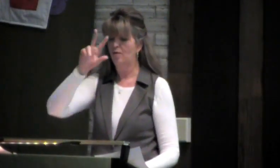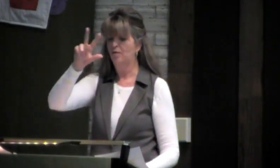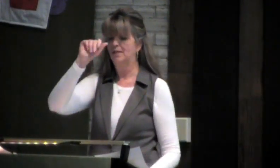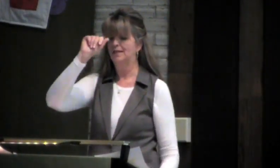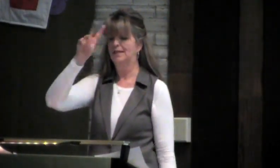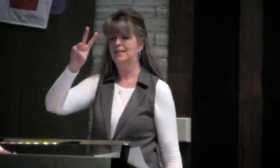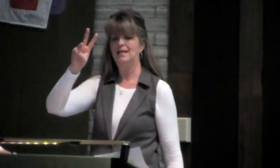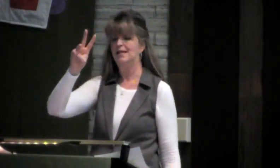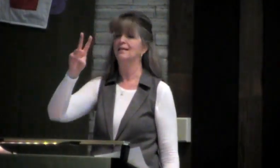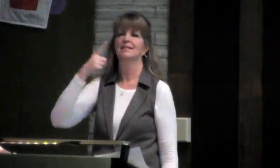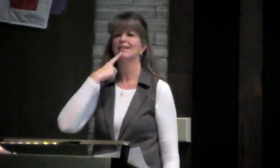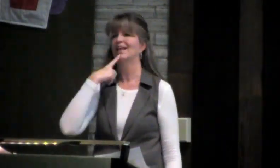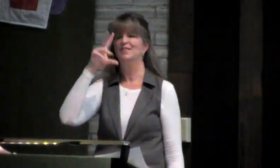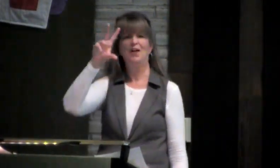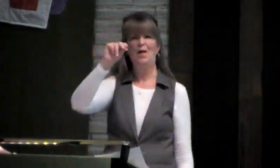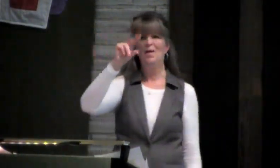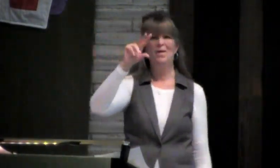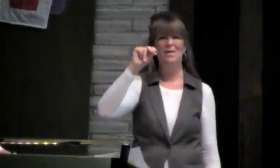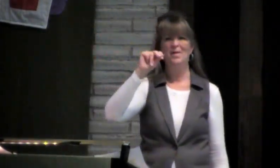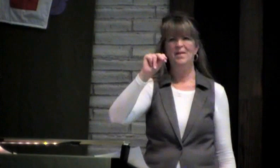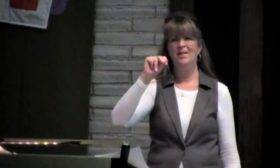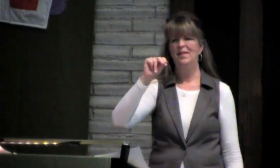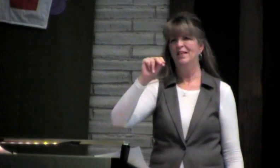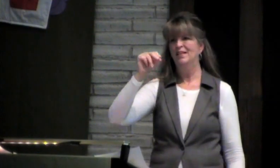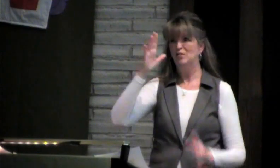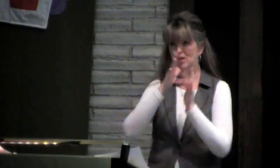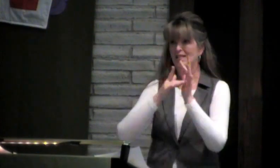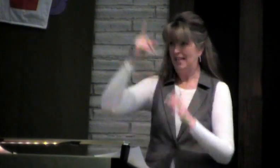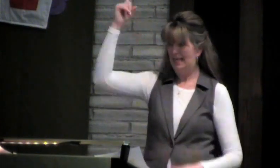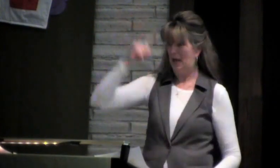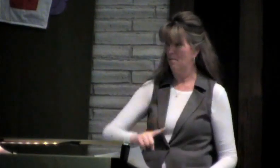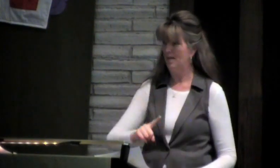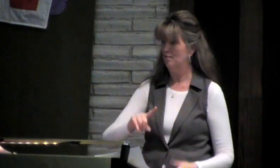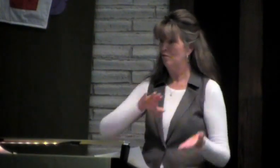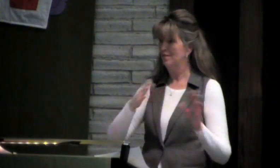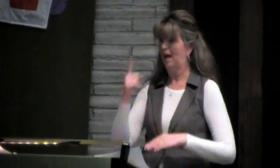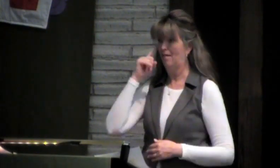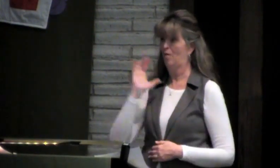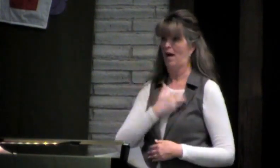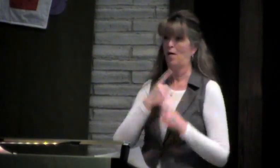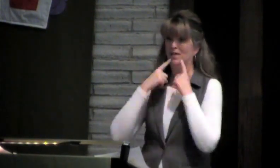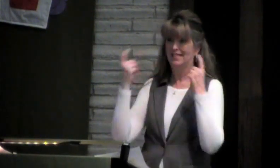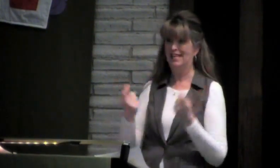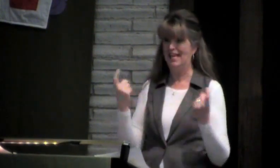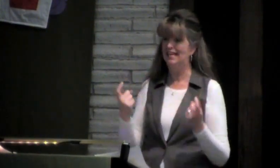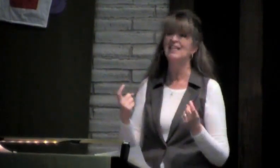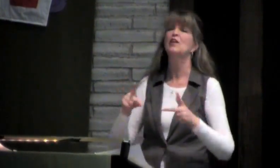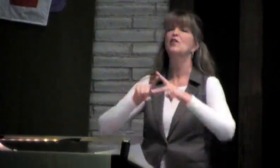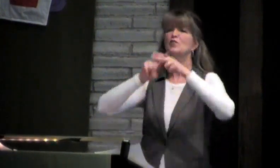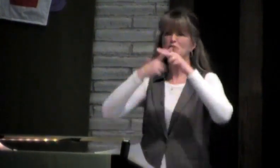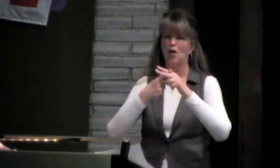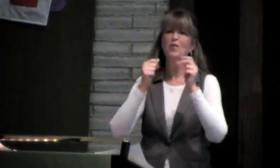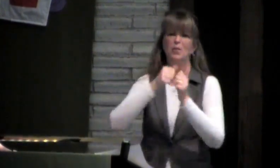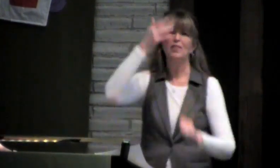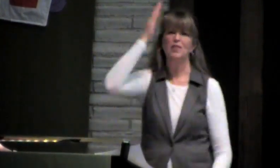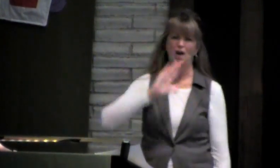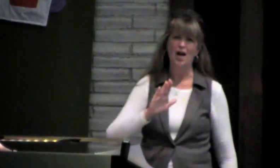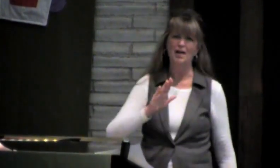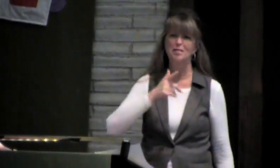decided to come. However, in Matthew, we read that that's not true, that Jesus came to die for our sins, and